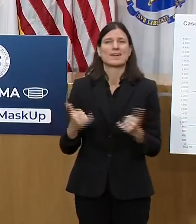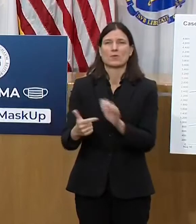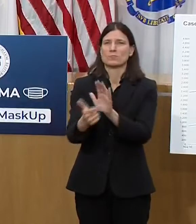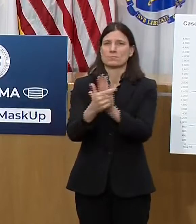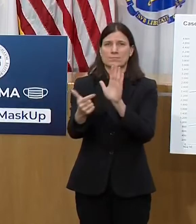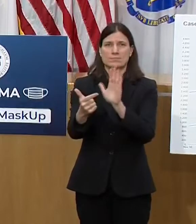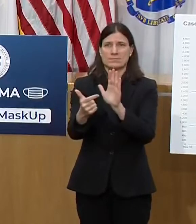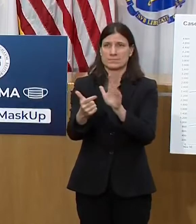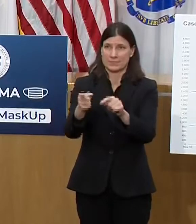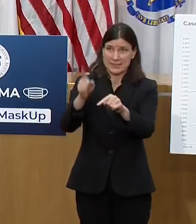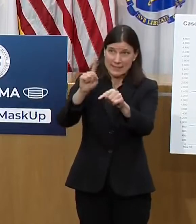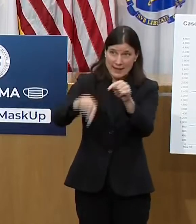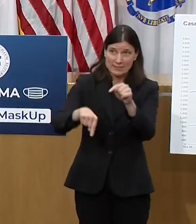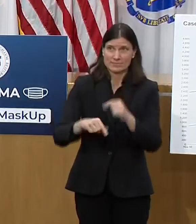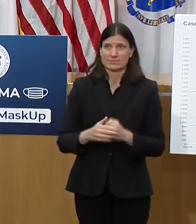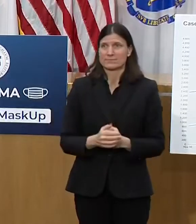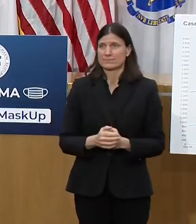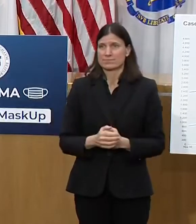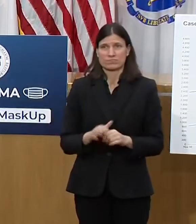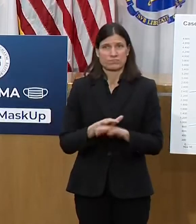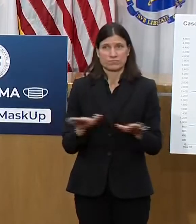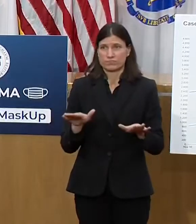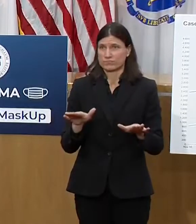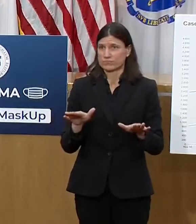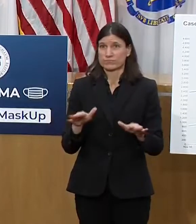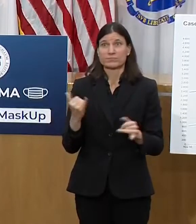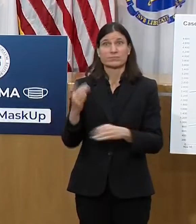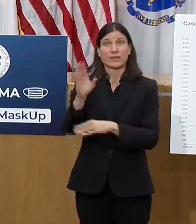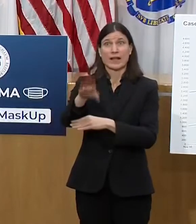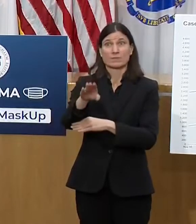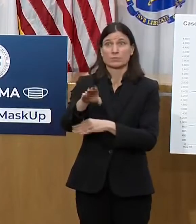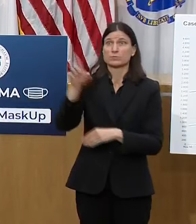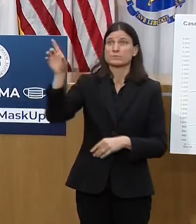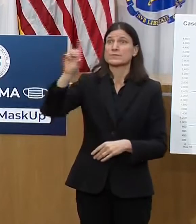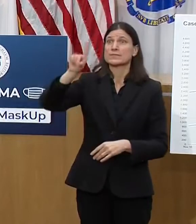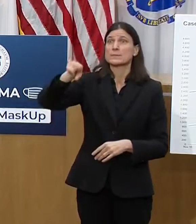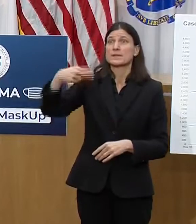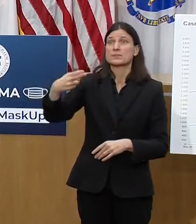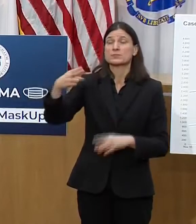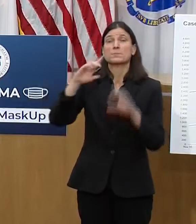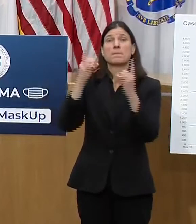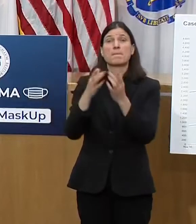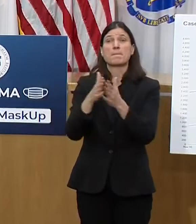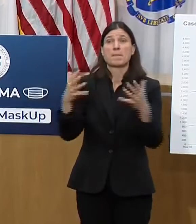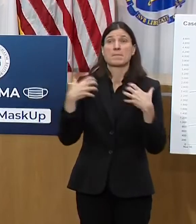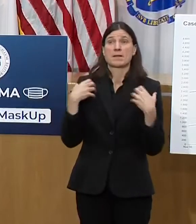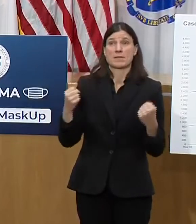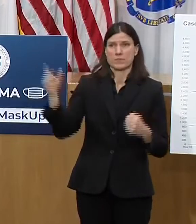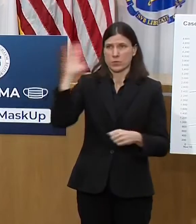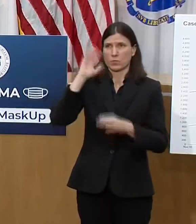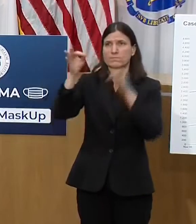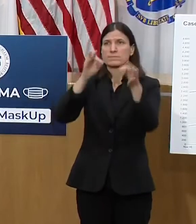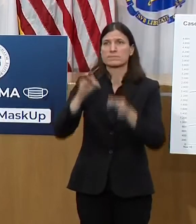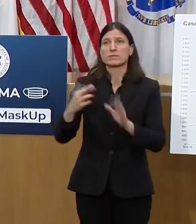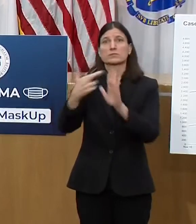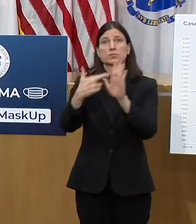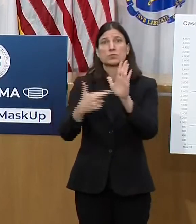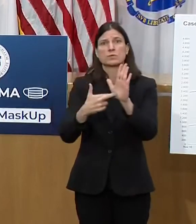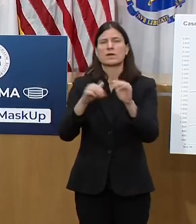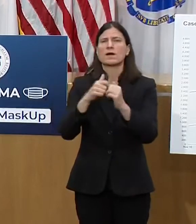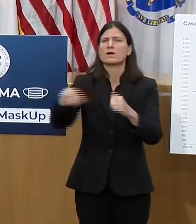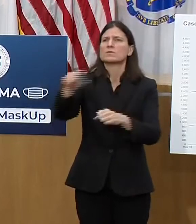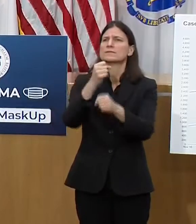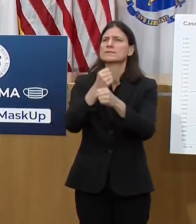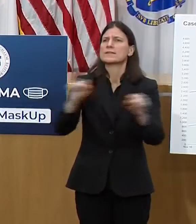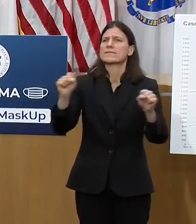Later today, DPH will release guidance on safe celebrations for the holidays. Secretary Sutters will talk more about that in